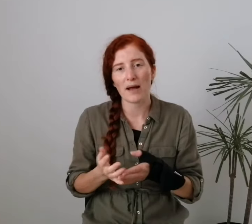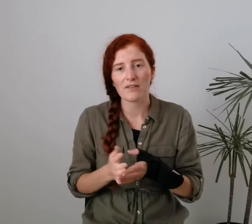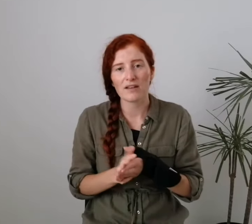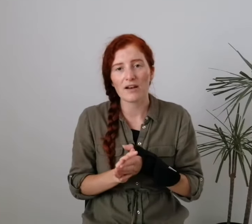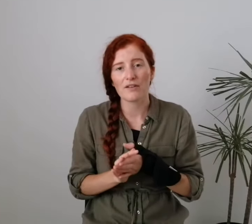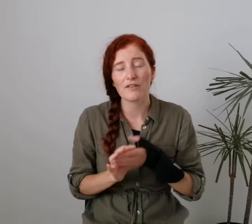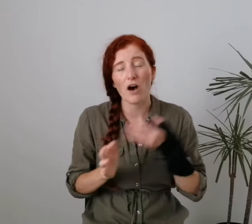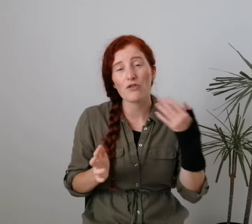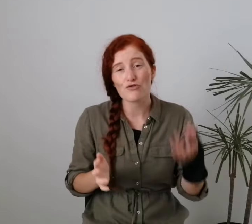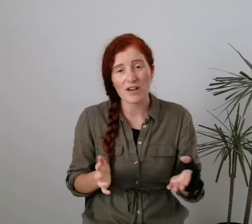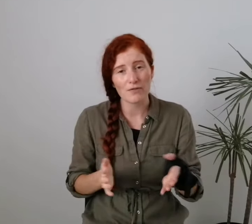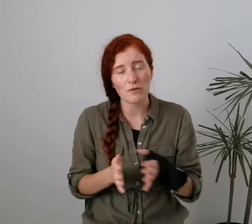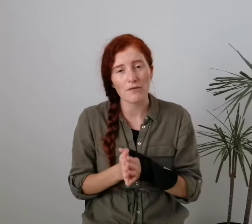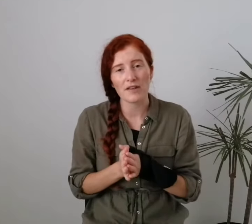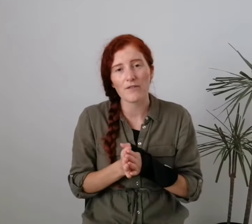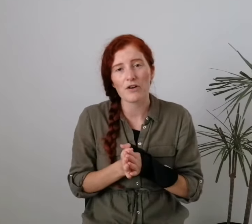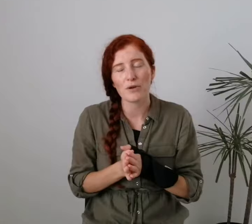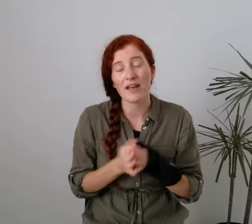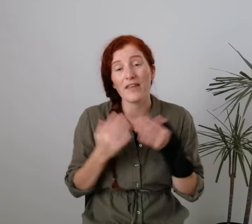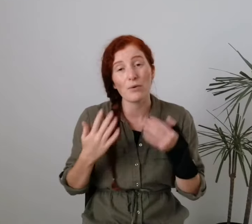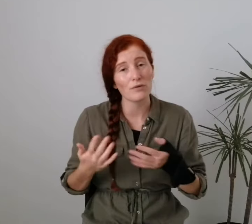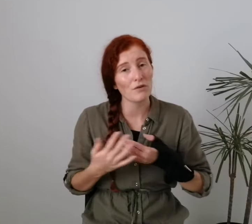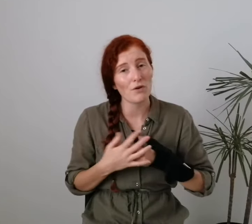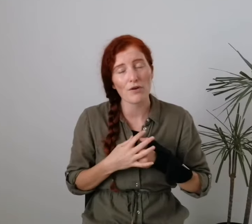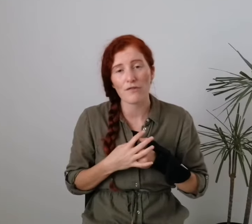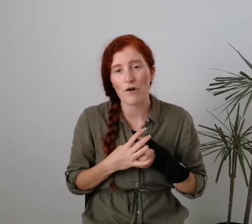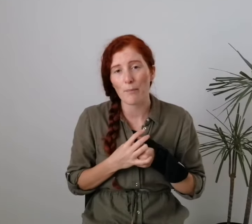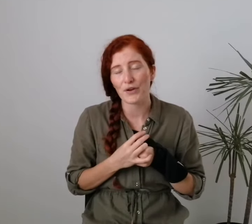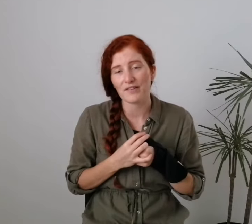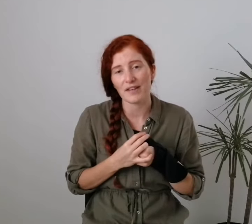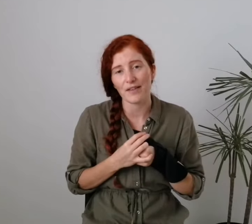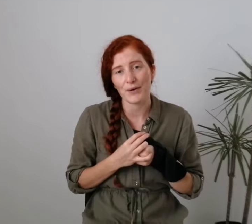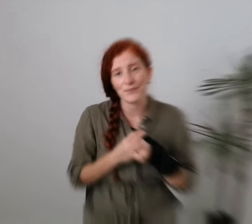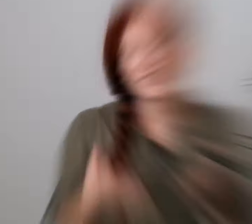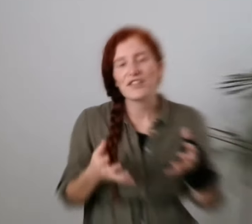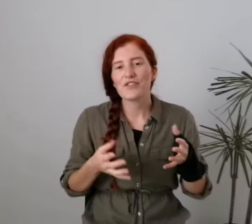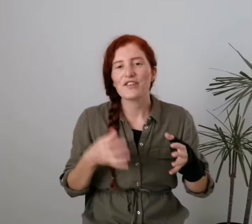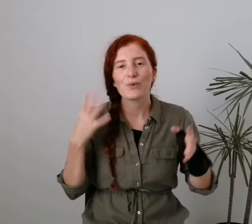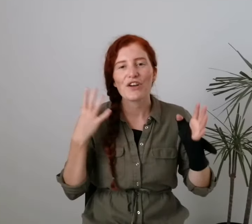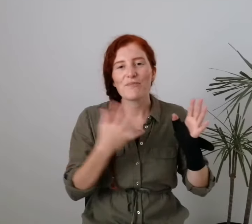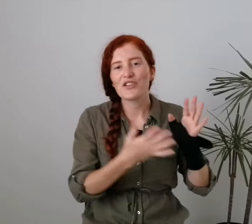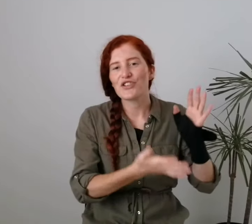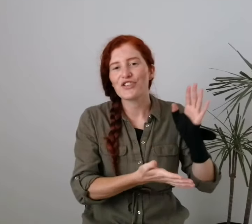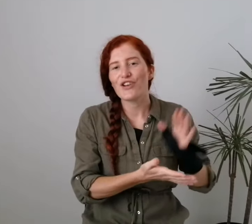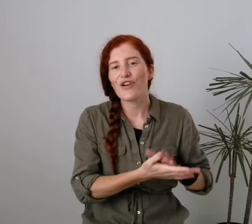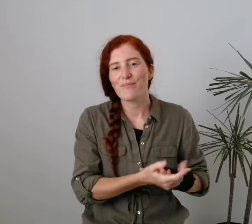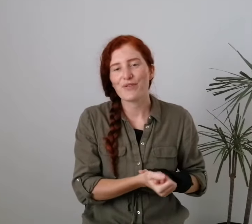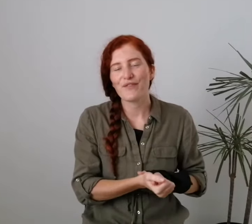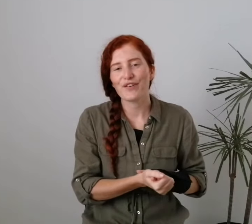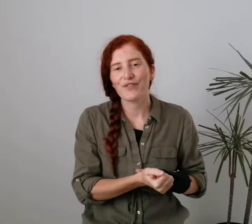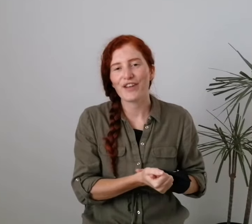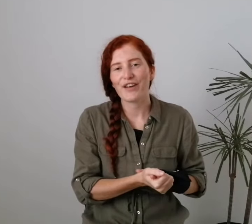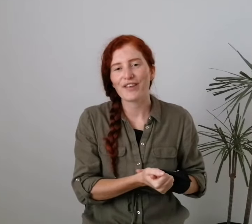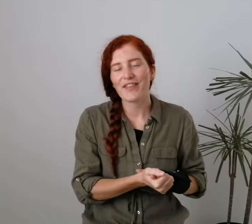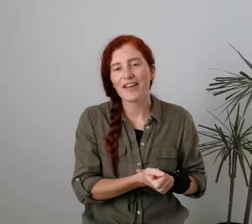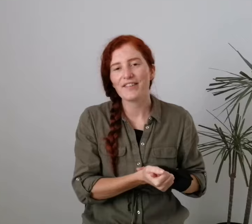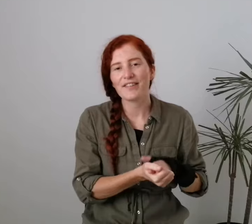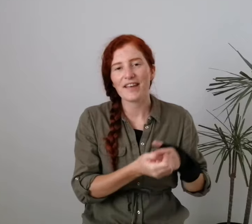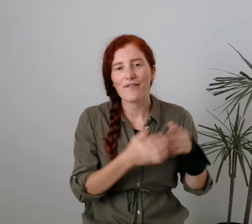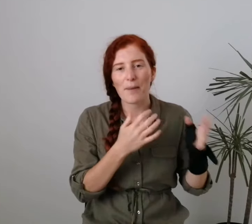panty liners that are dreadful for the environment. And they're also not good for our bodies either. Twenty three is one I've mentioned a lot in previous videos. And that is to say